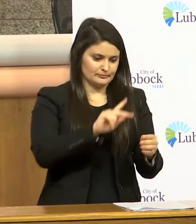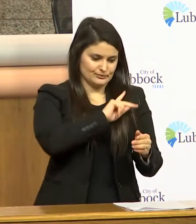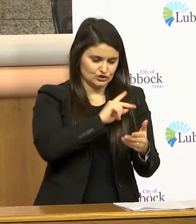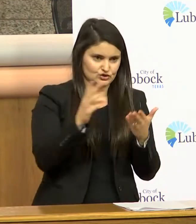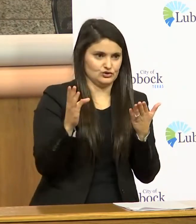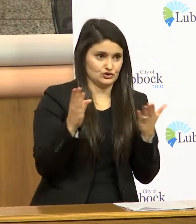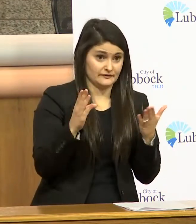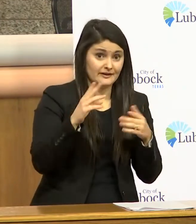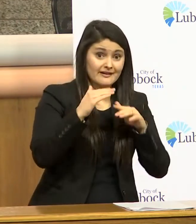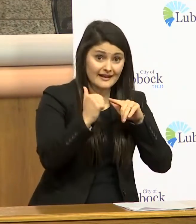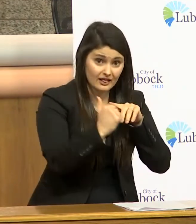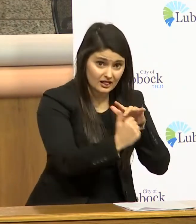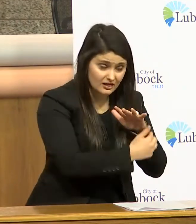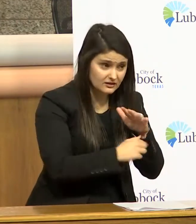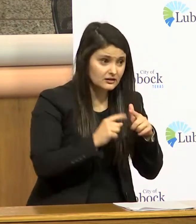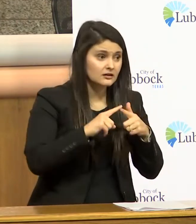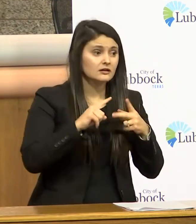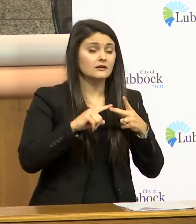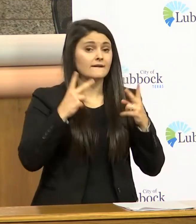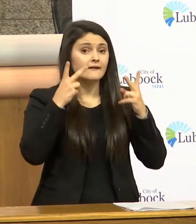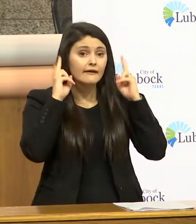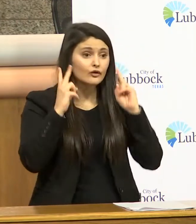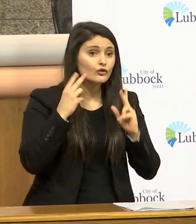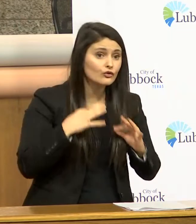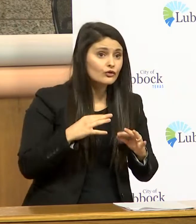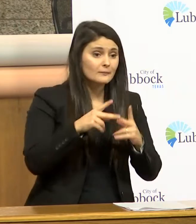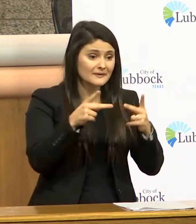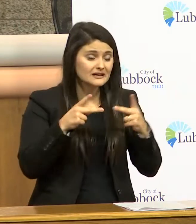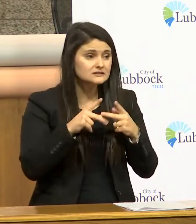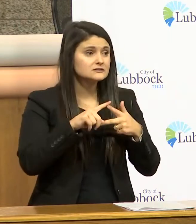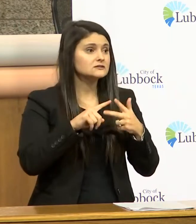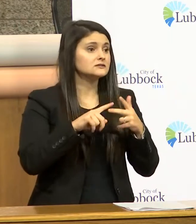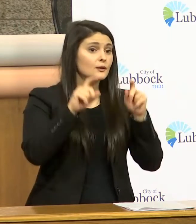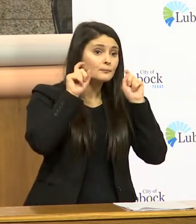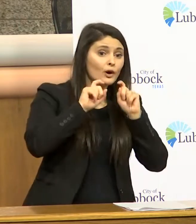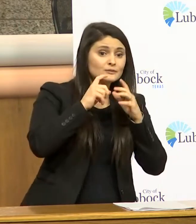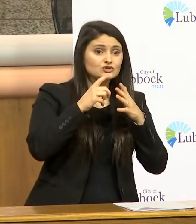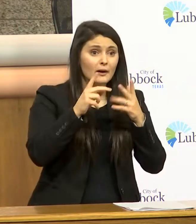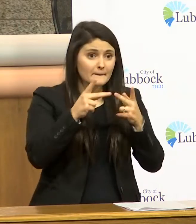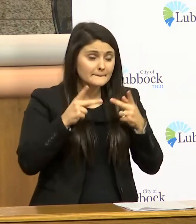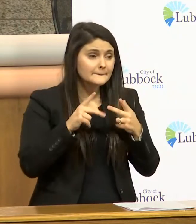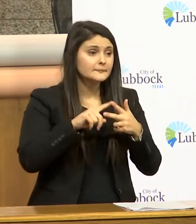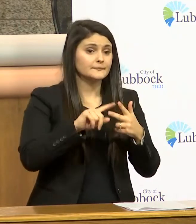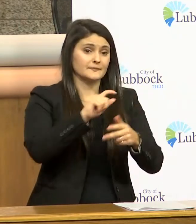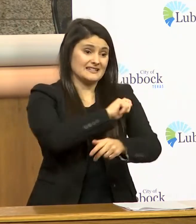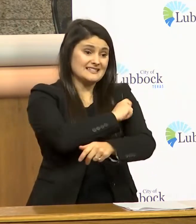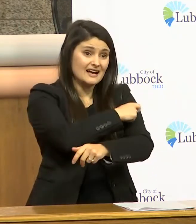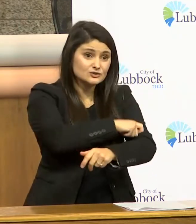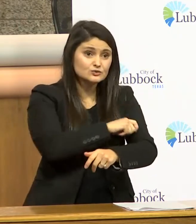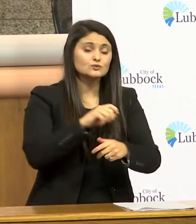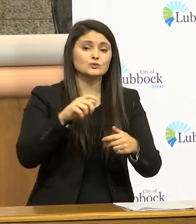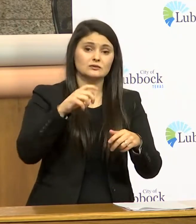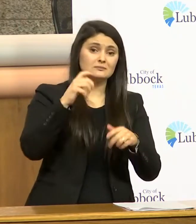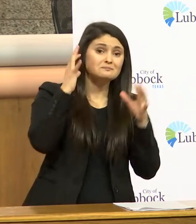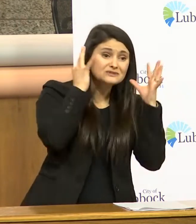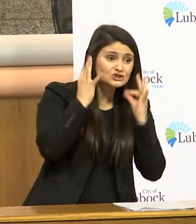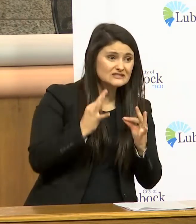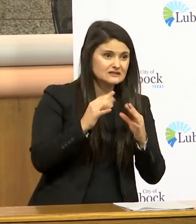nail salons hair salons barber shops tattoo and piercing shops